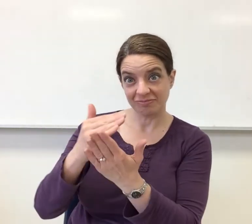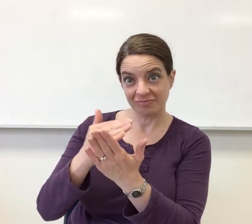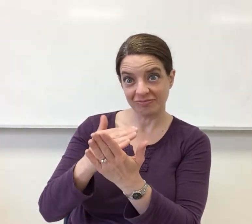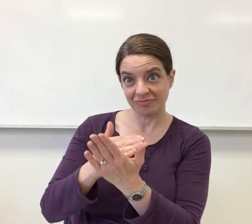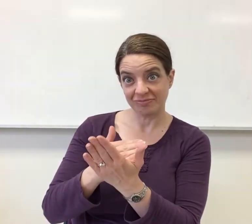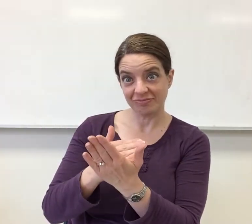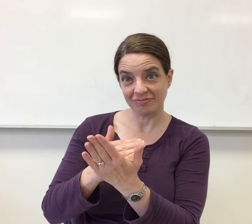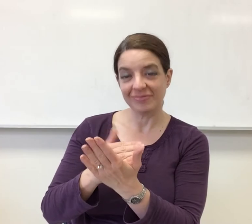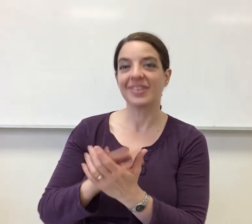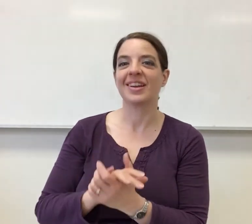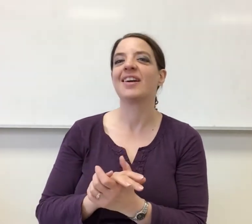Did you come up with a list?